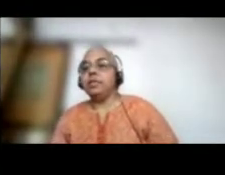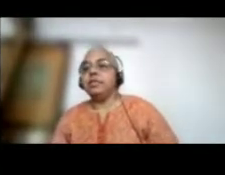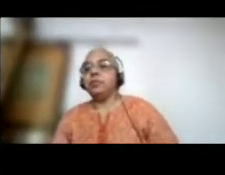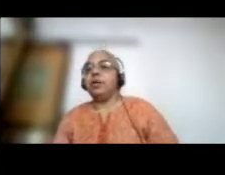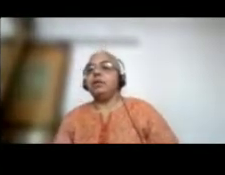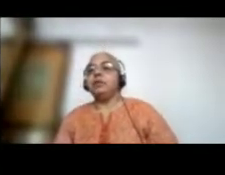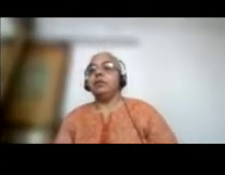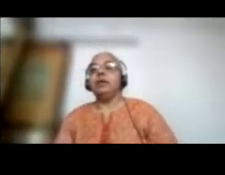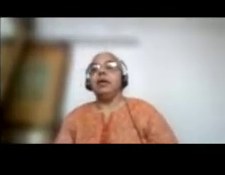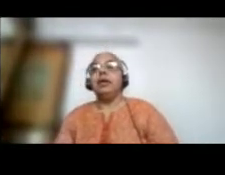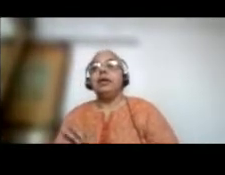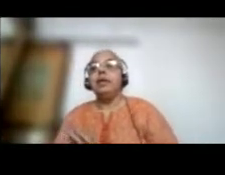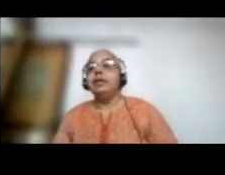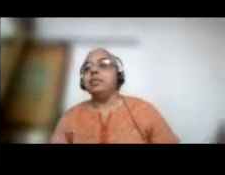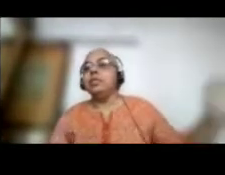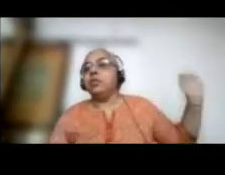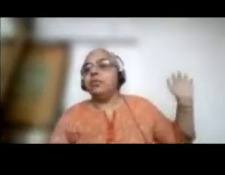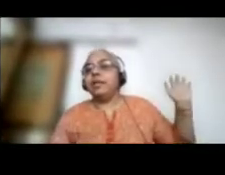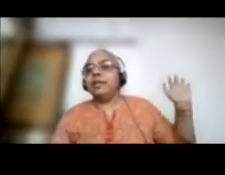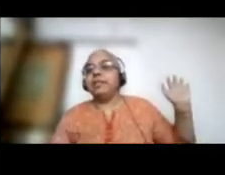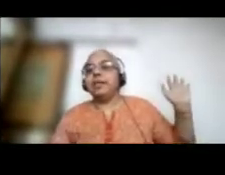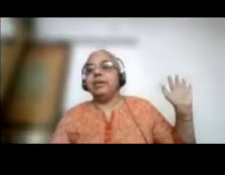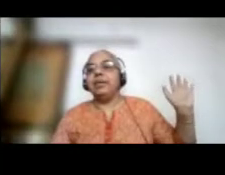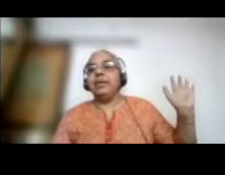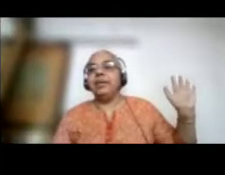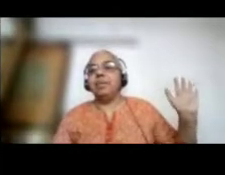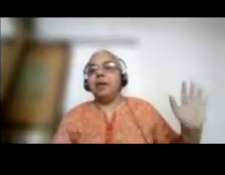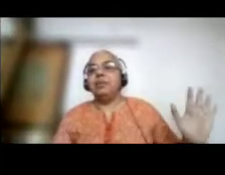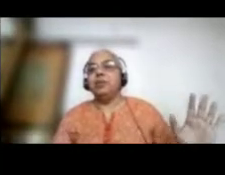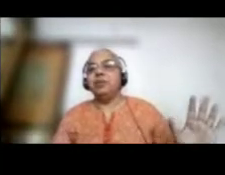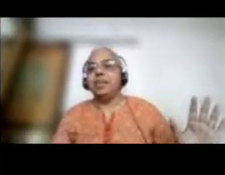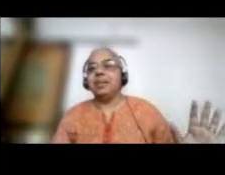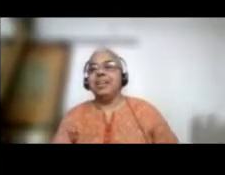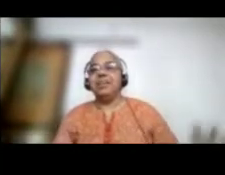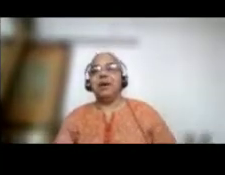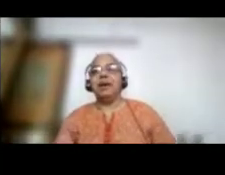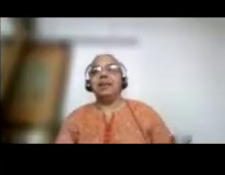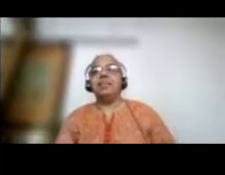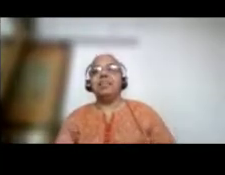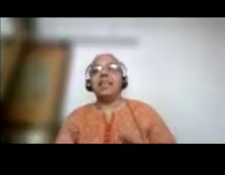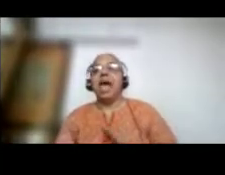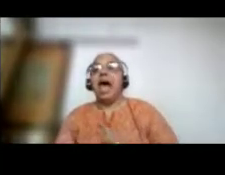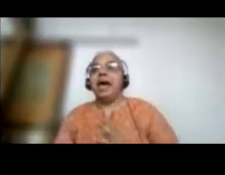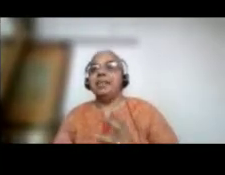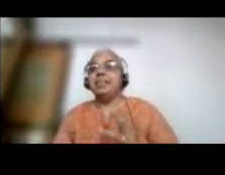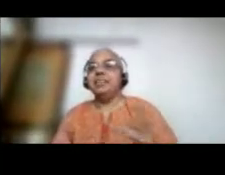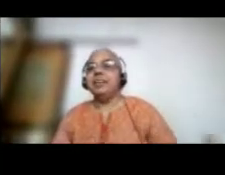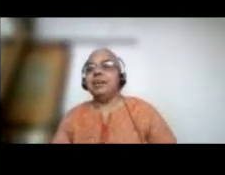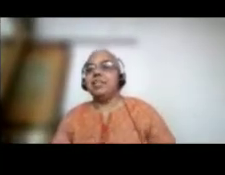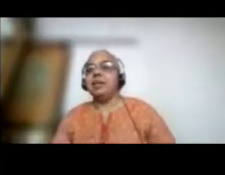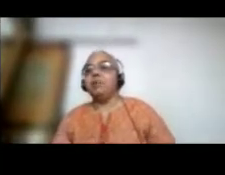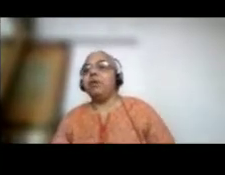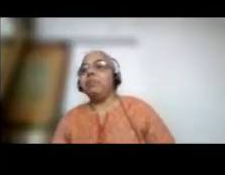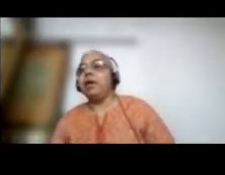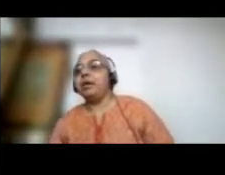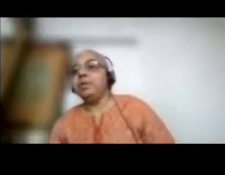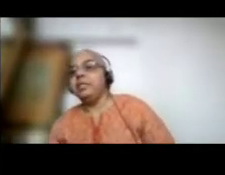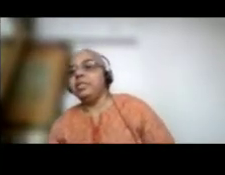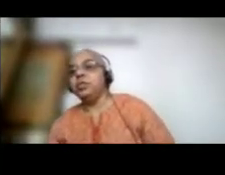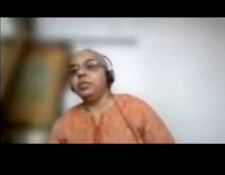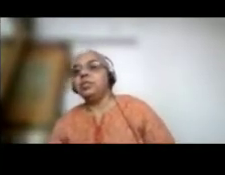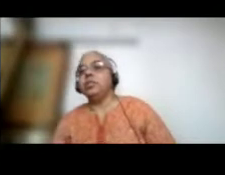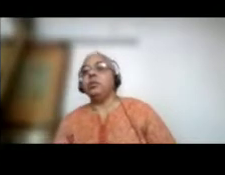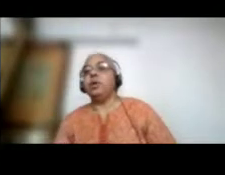projects. We are the cleaners of that entire area. Mangroves are cleaned by us. And here are some of our